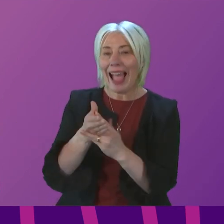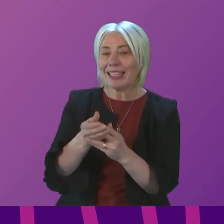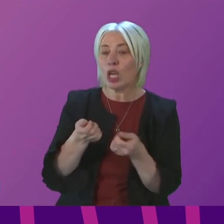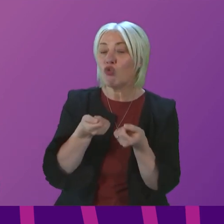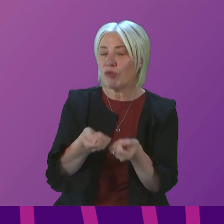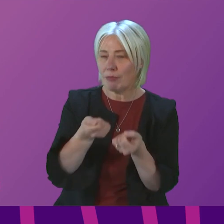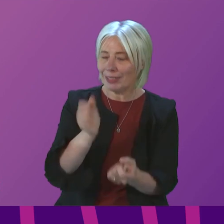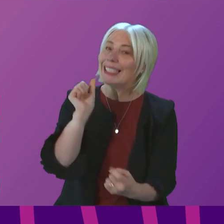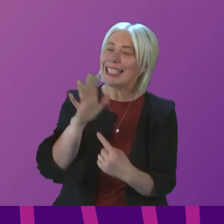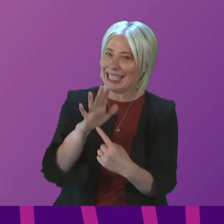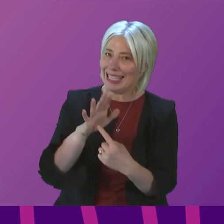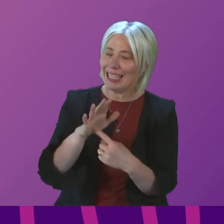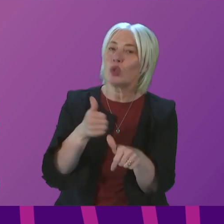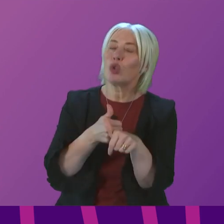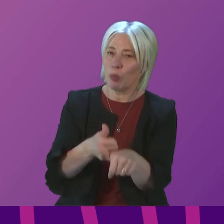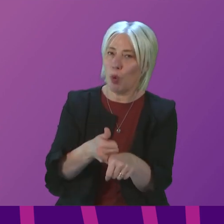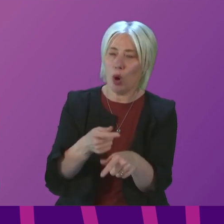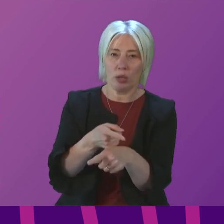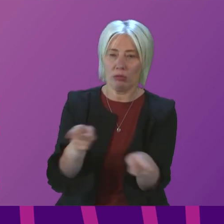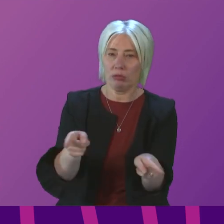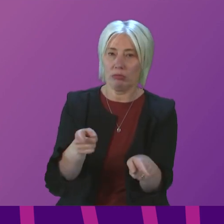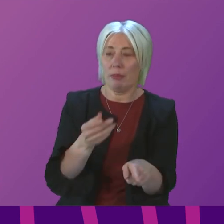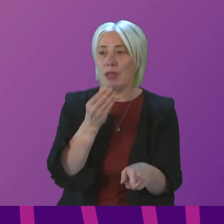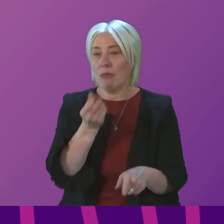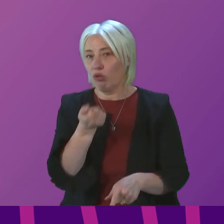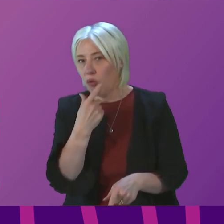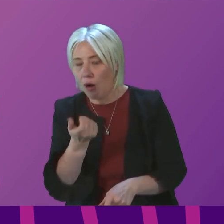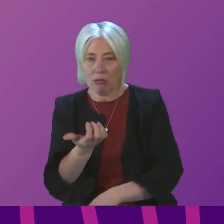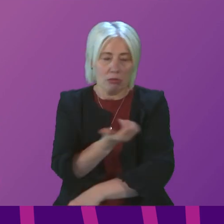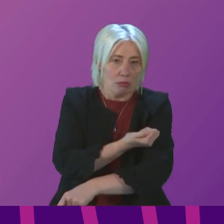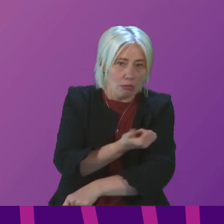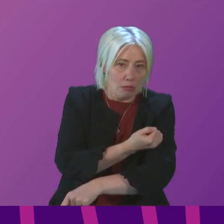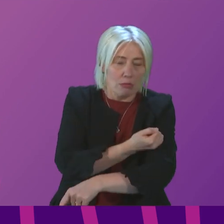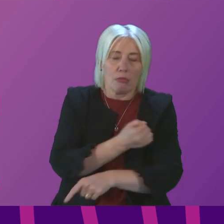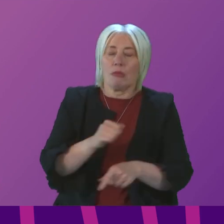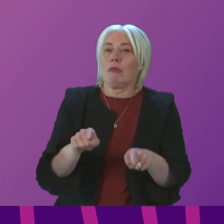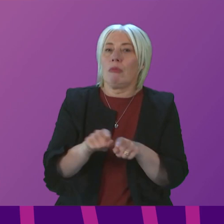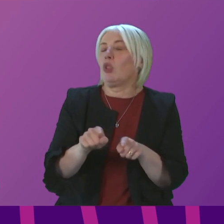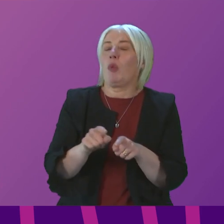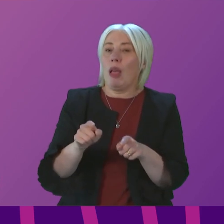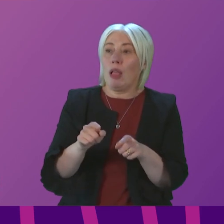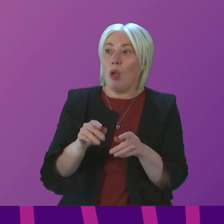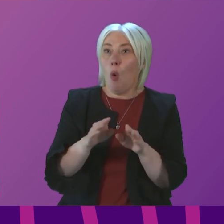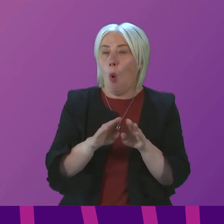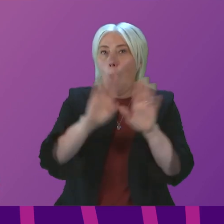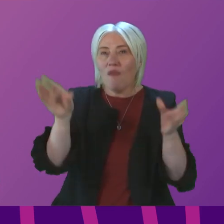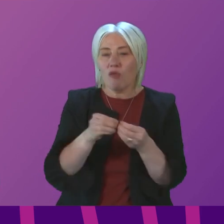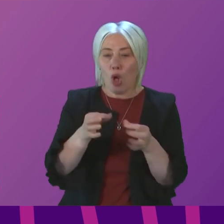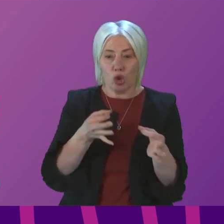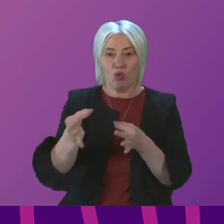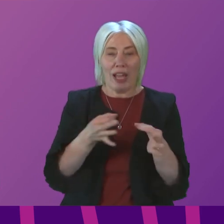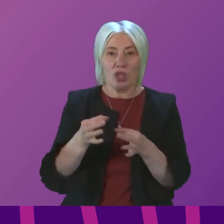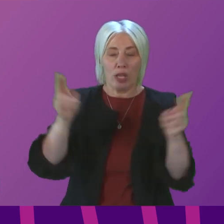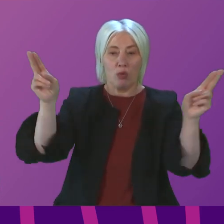part of supporting those who use drugs and, of course, is a key part of our overall strategy to reduce